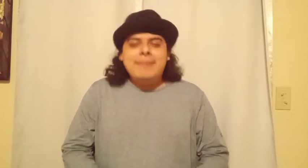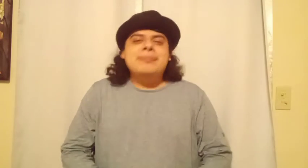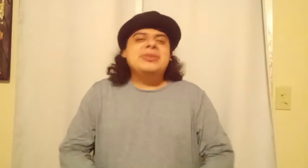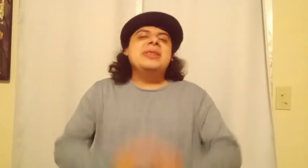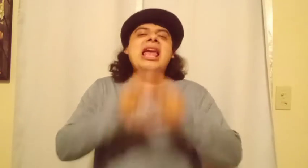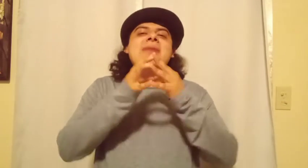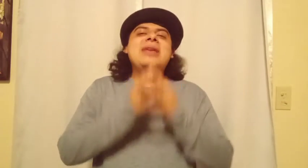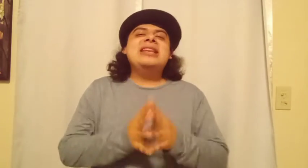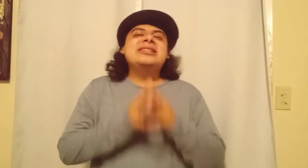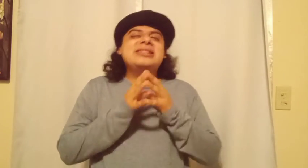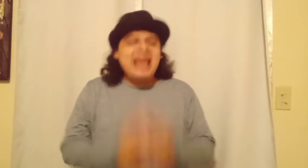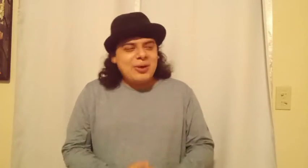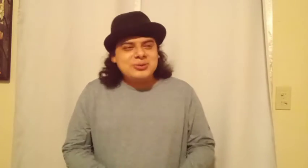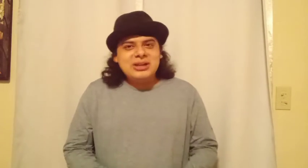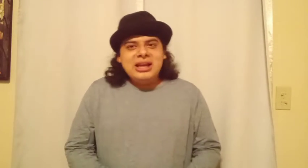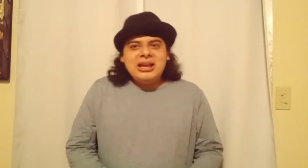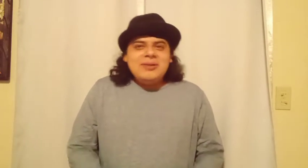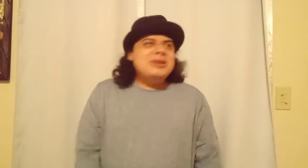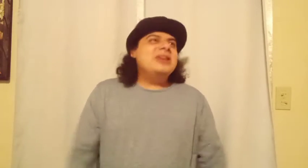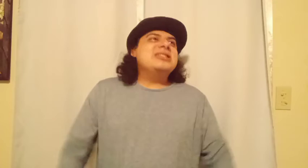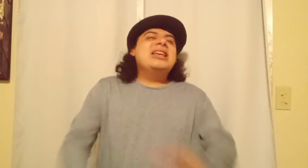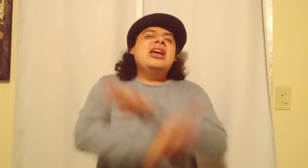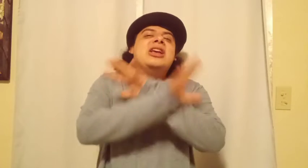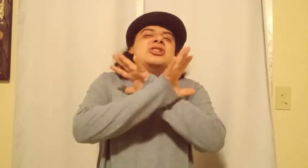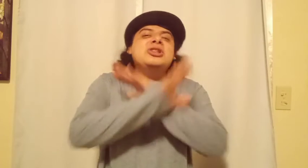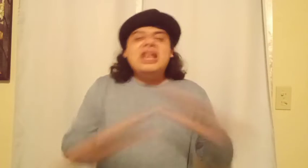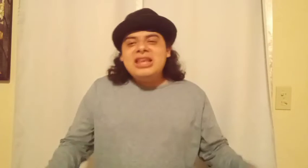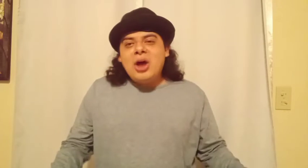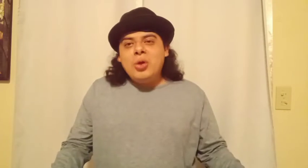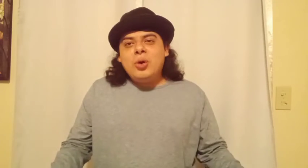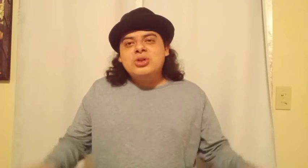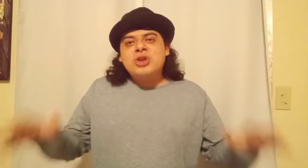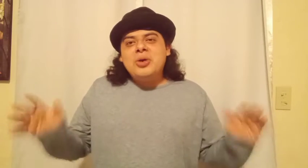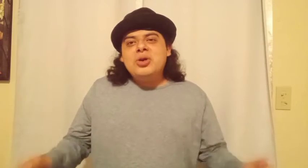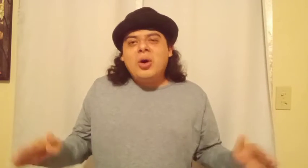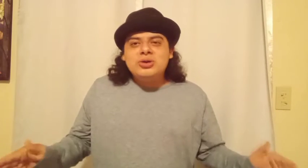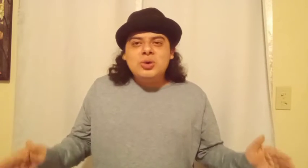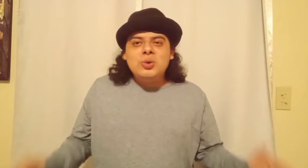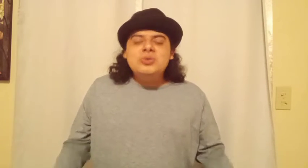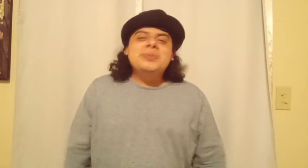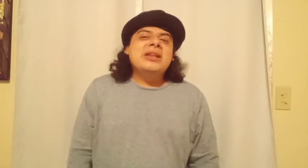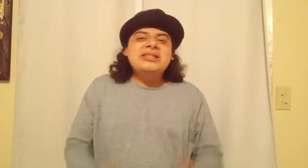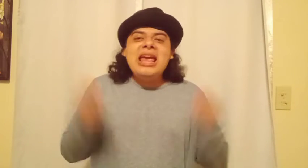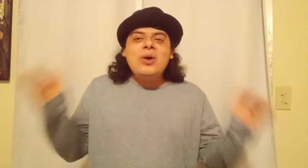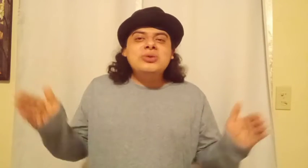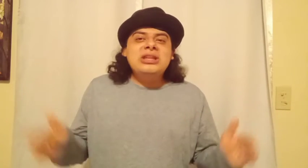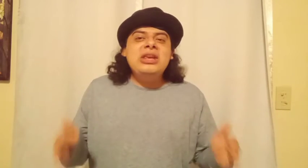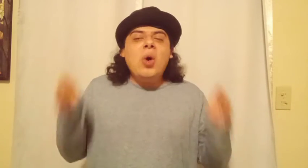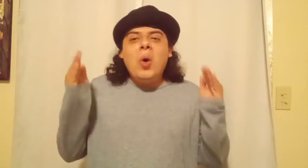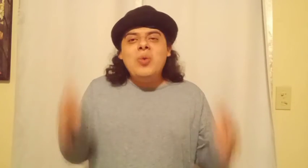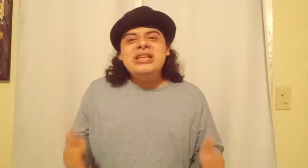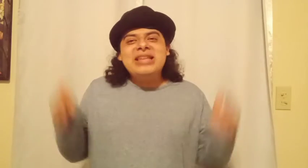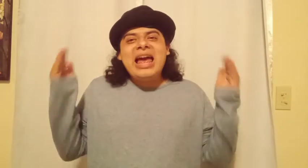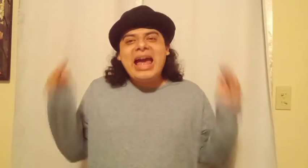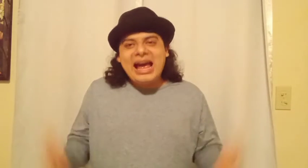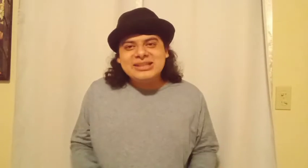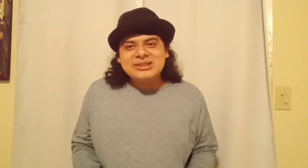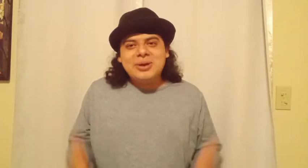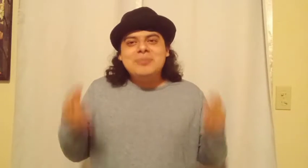the name is Tails. Because just like the other Sonic cartoons, Tails, he always has a